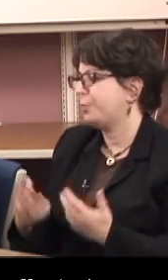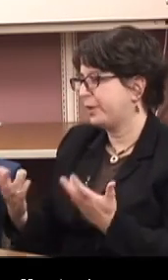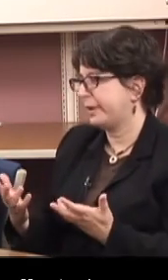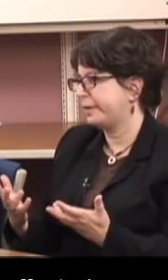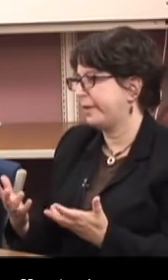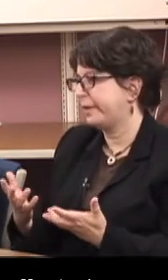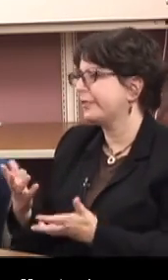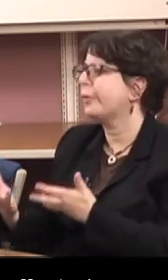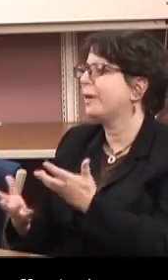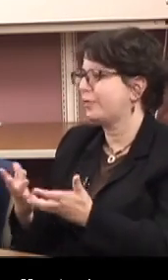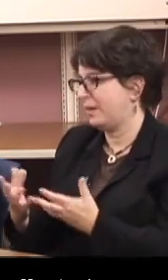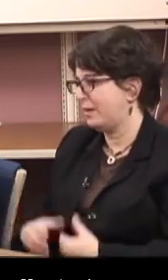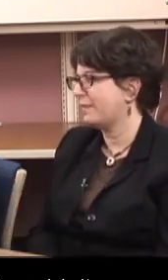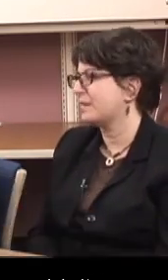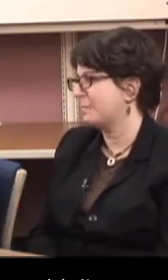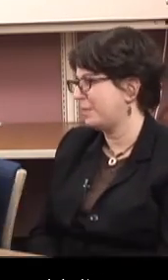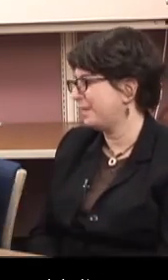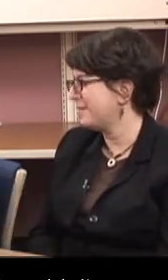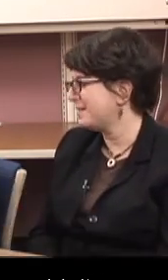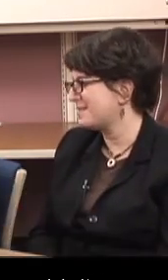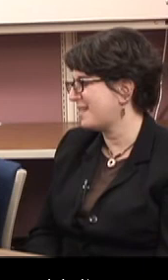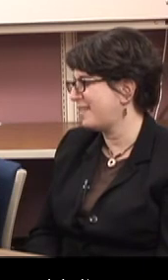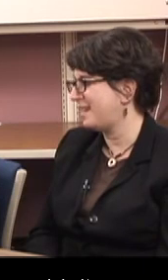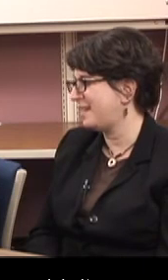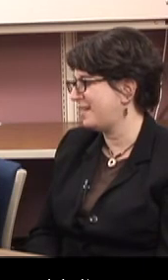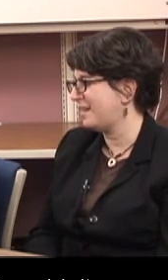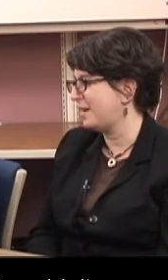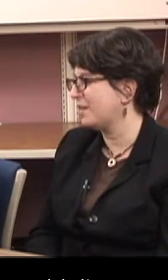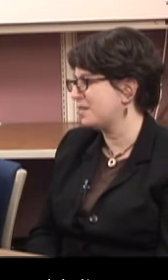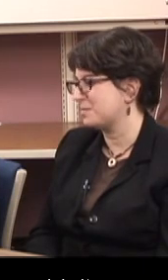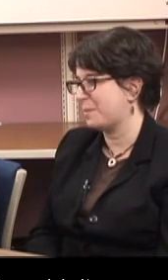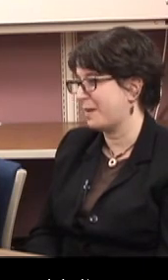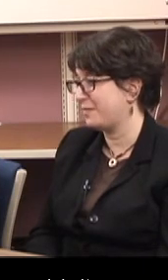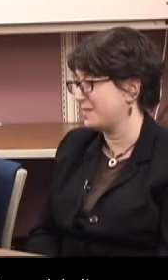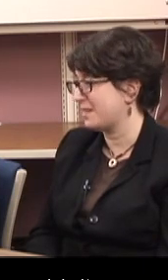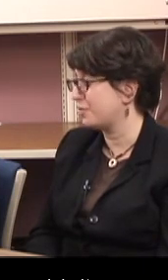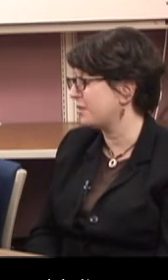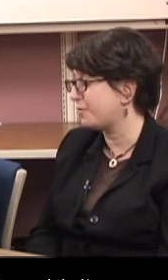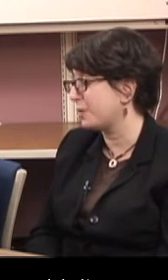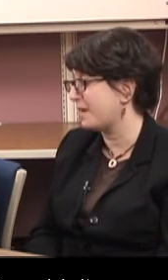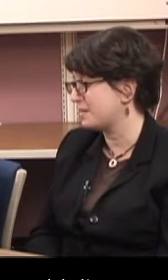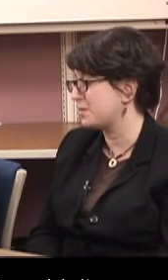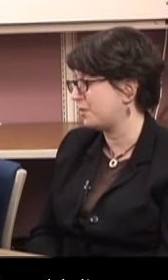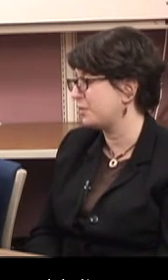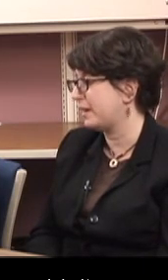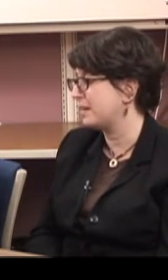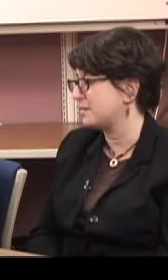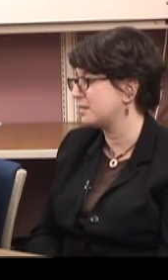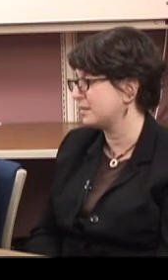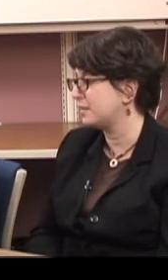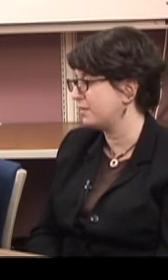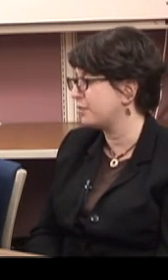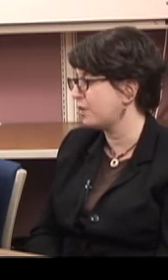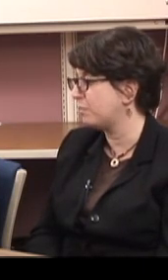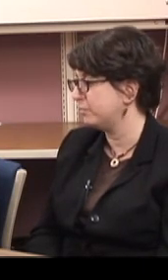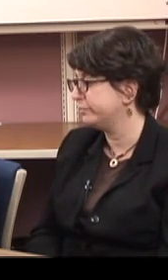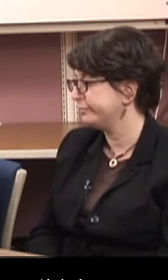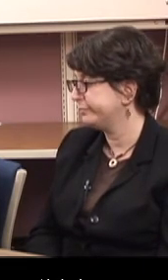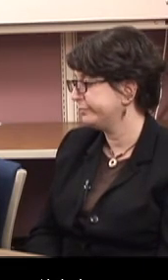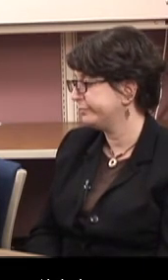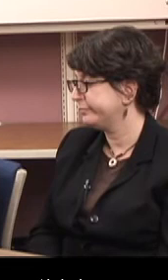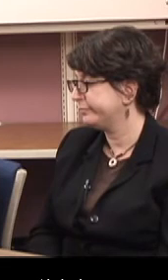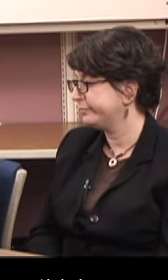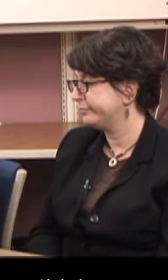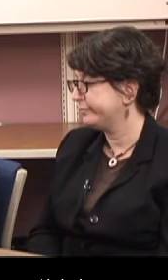I was working so much that it affected my benefits and then I lost my benefits and I couldn't afford that so I had to leave the job.